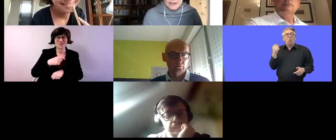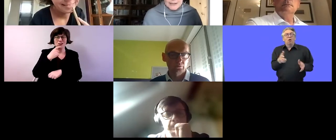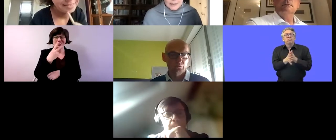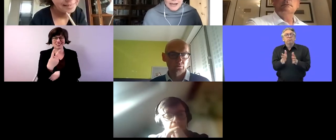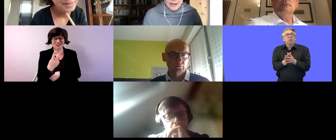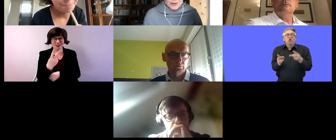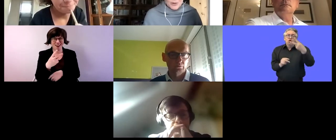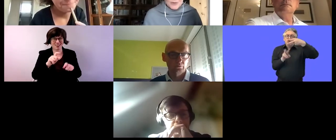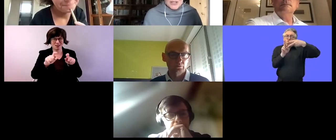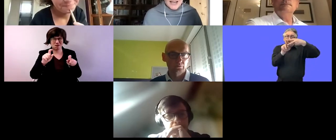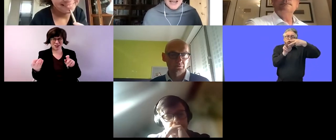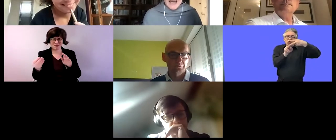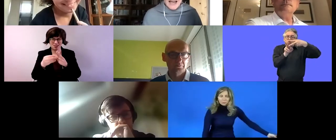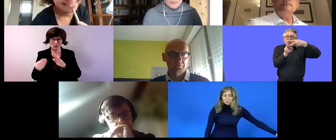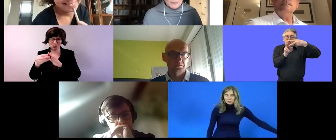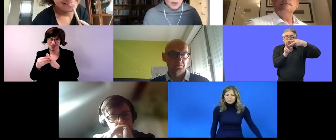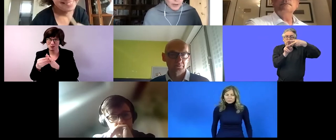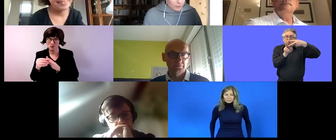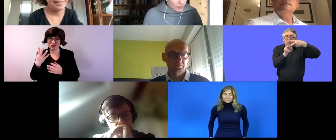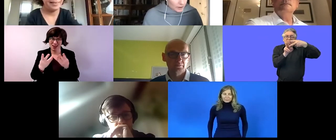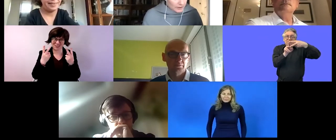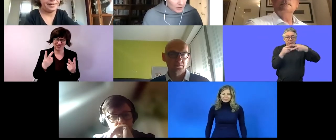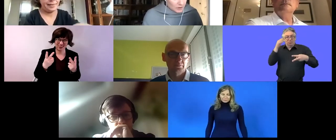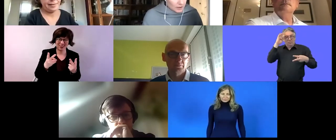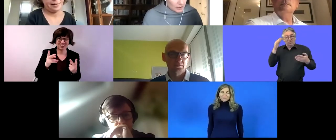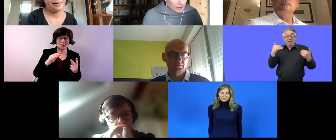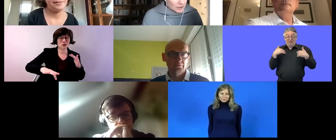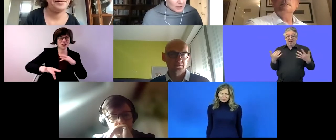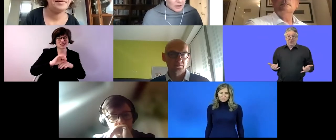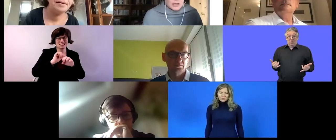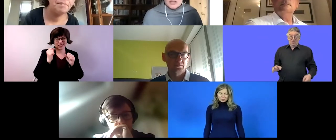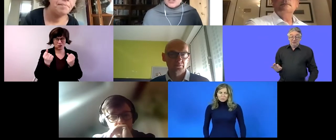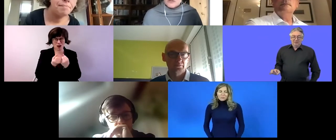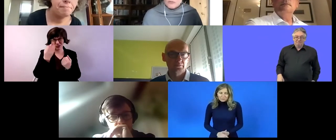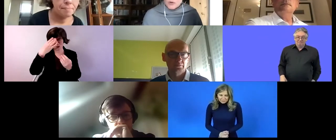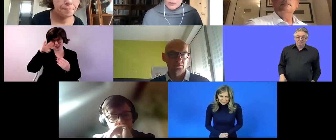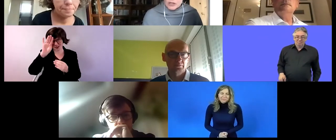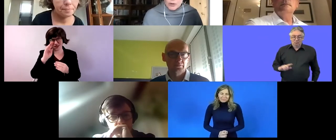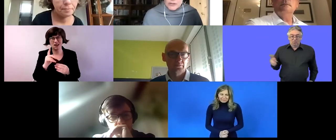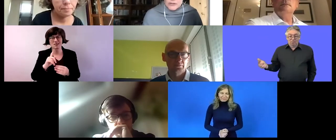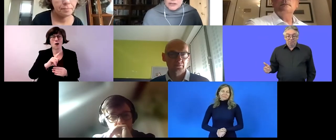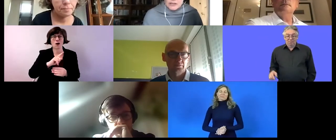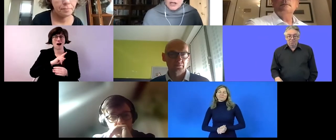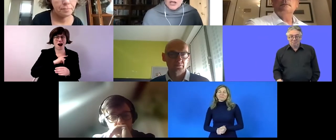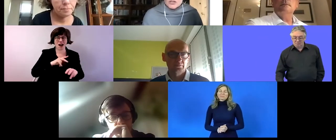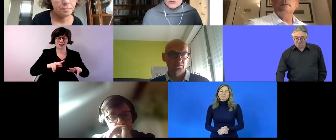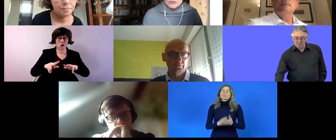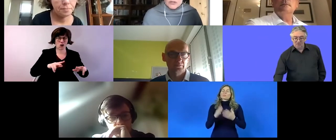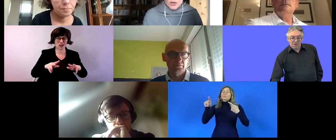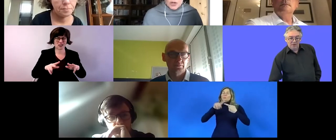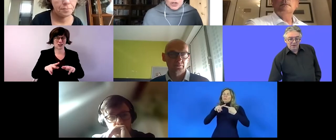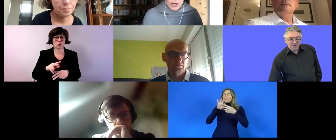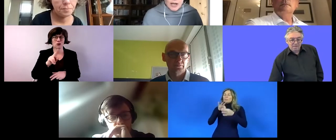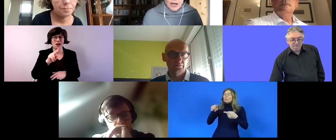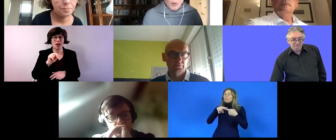irish landscape at the moment and my own organization the nda is doing some work with the oecd to